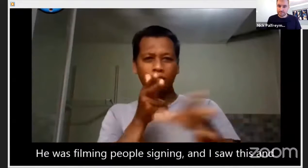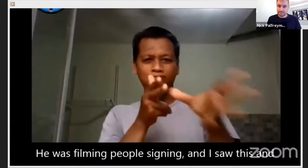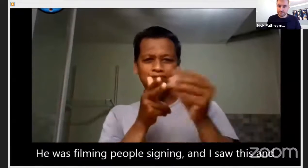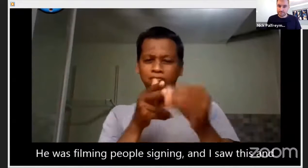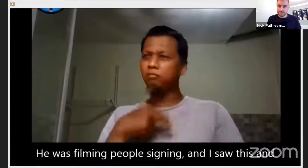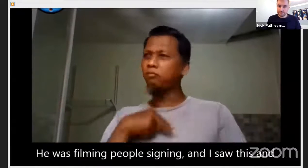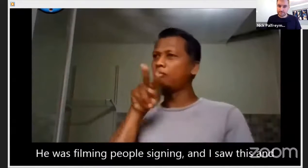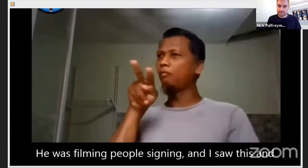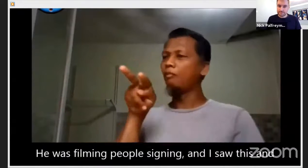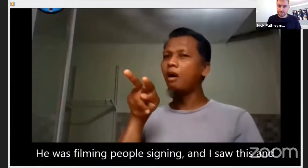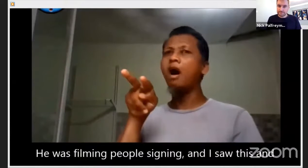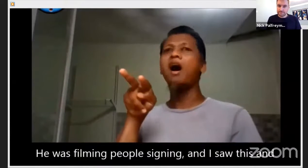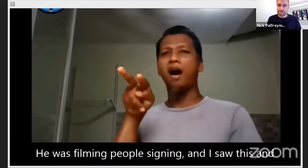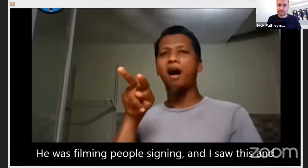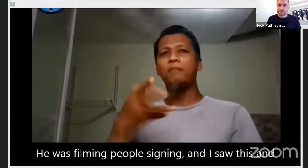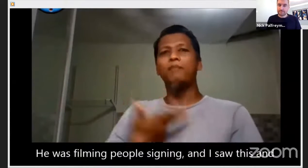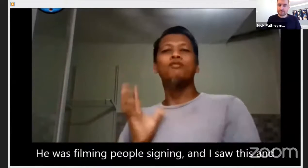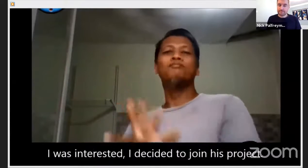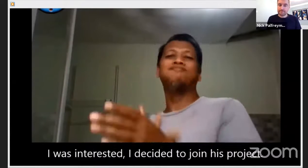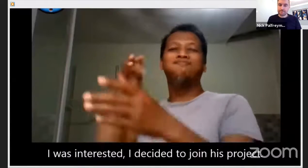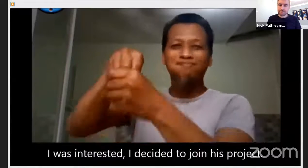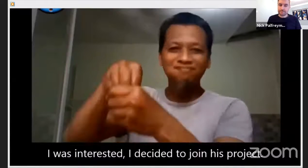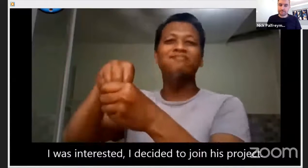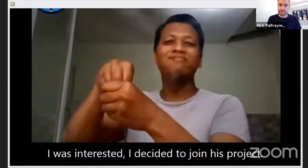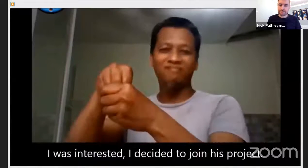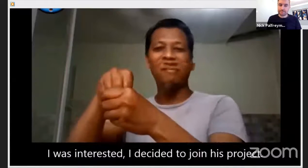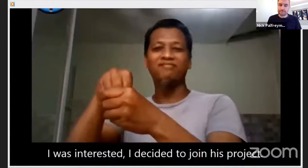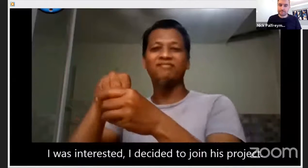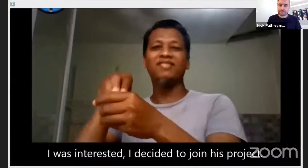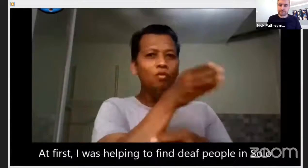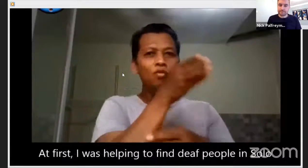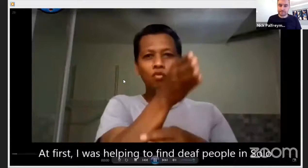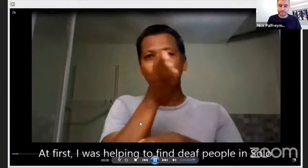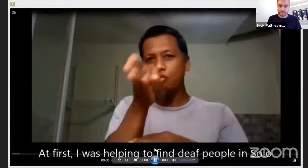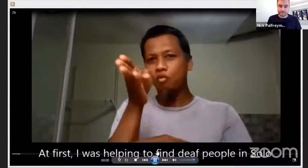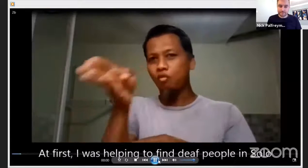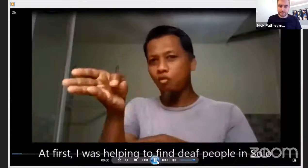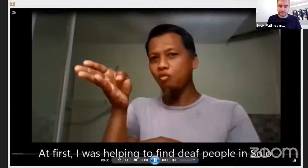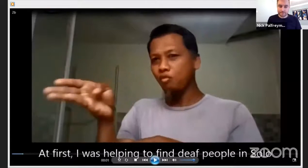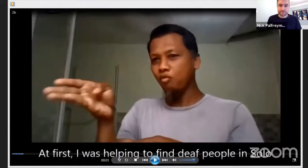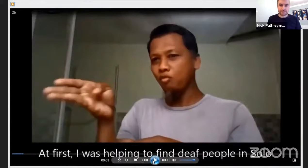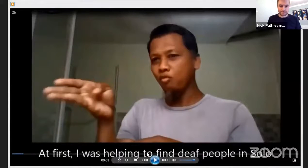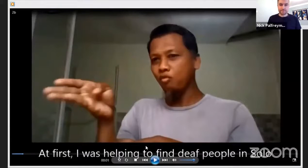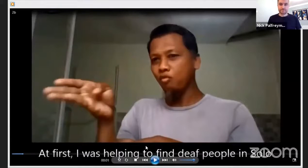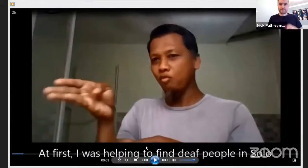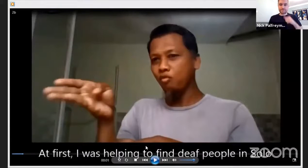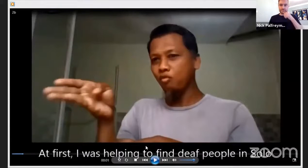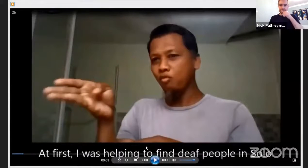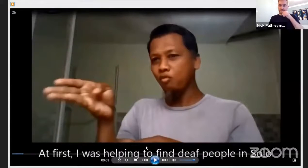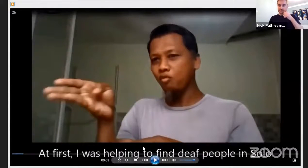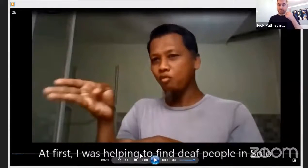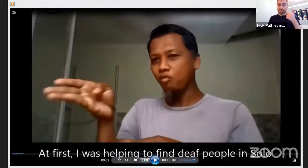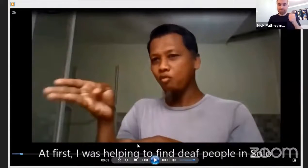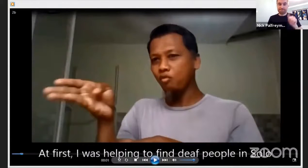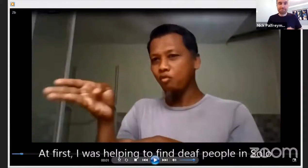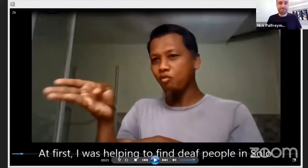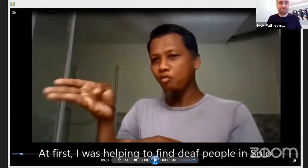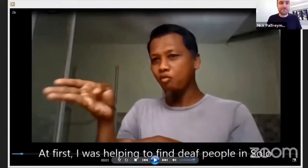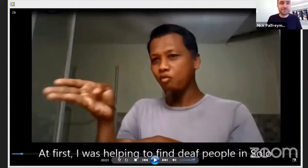cities, he was filming people signing. And I saw this. I was interested and decided to join his projects.